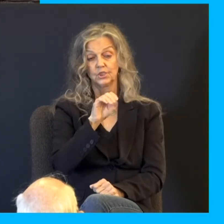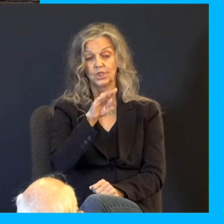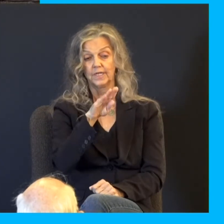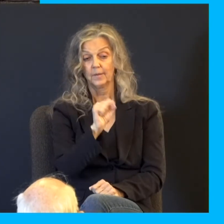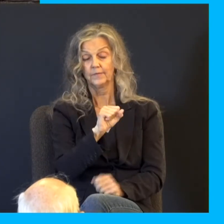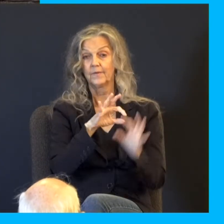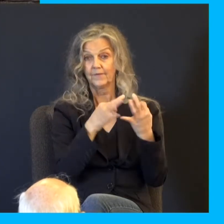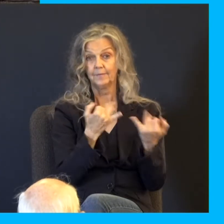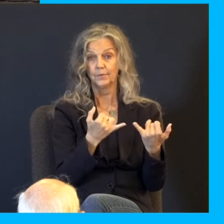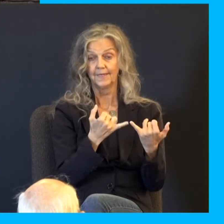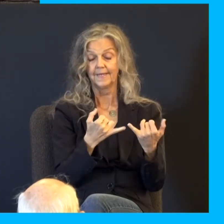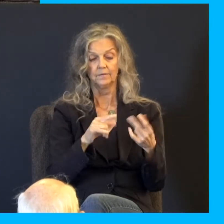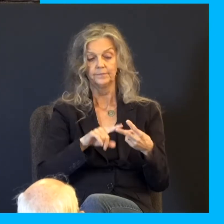Job chapter one, by the way, Psalms go left.